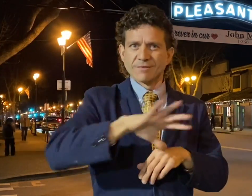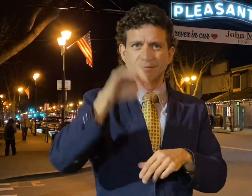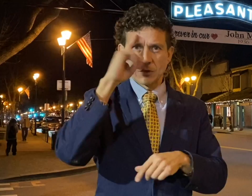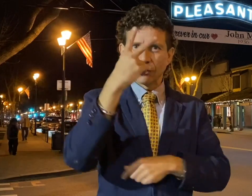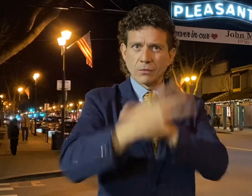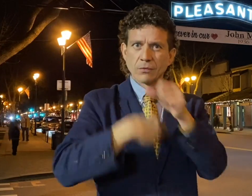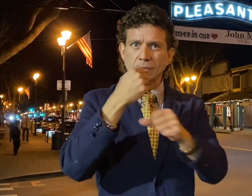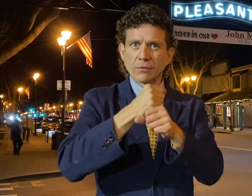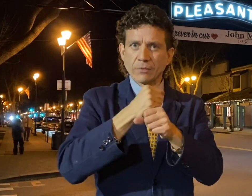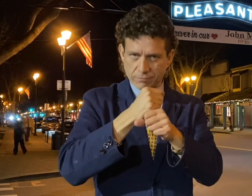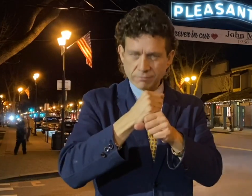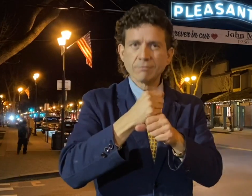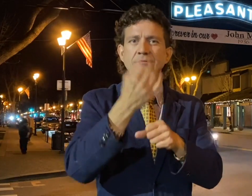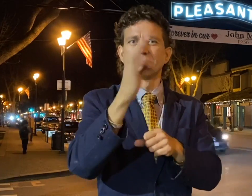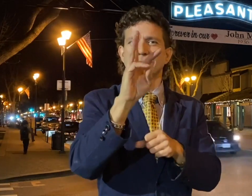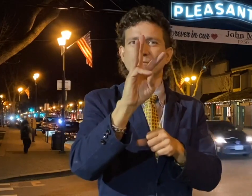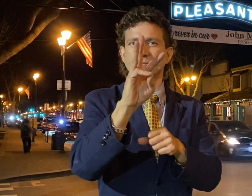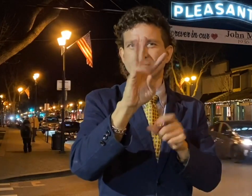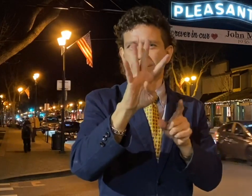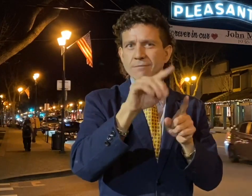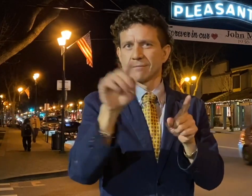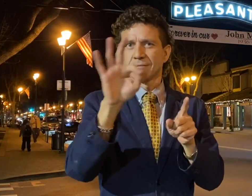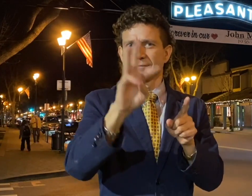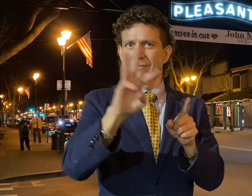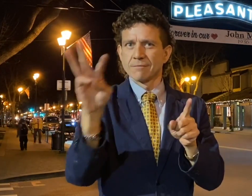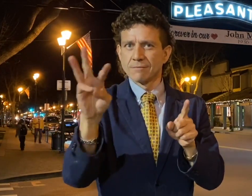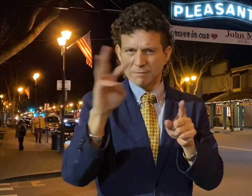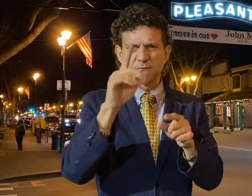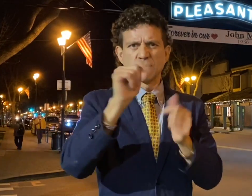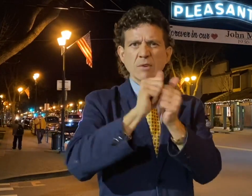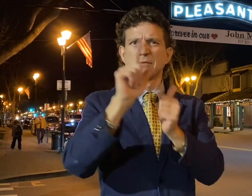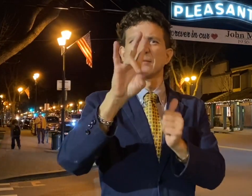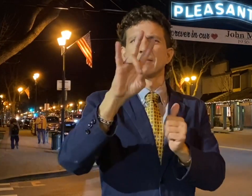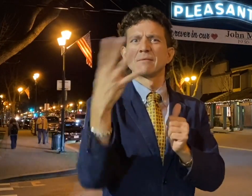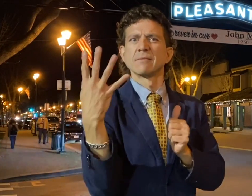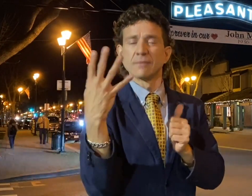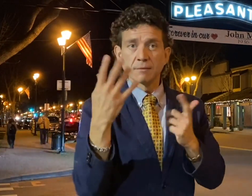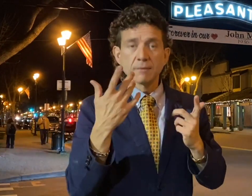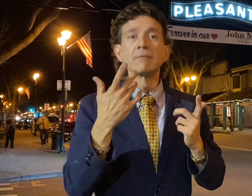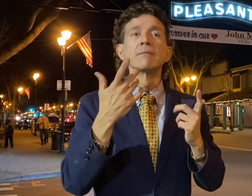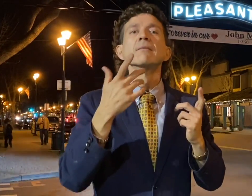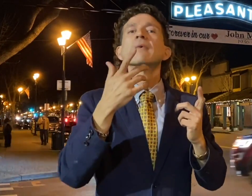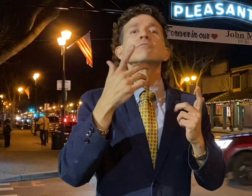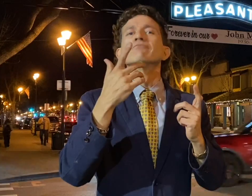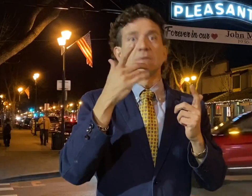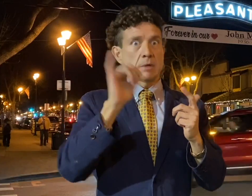two years straight, from 1964 to 66, amassing a 27-4 record.